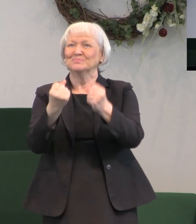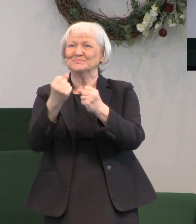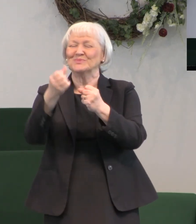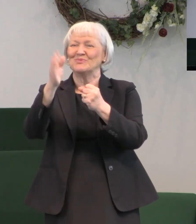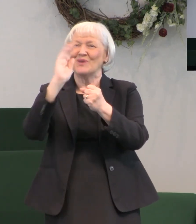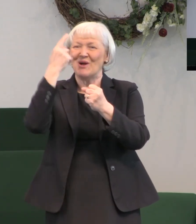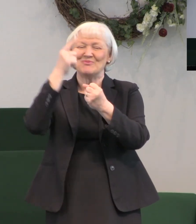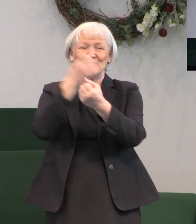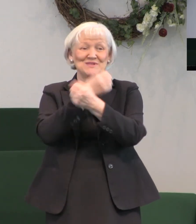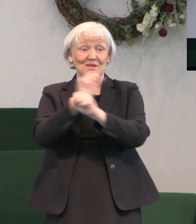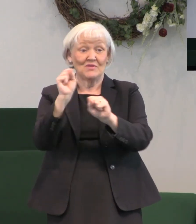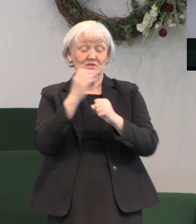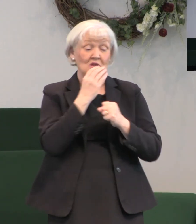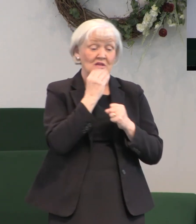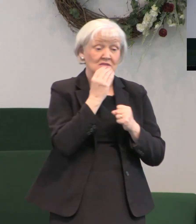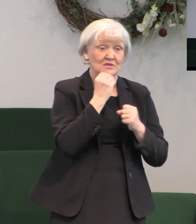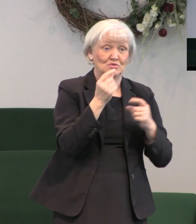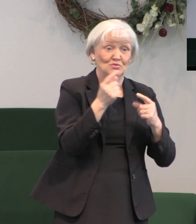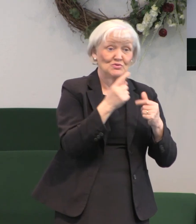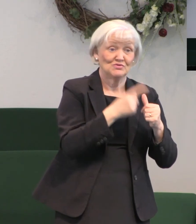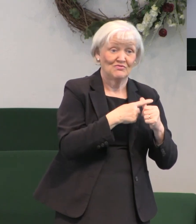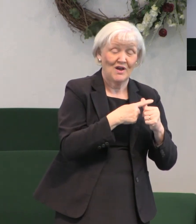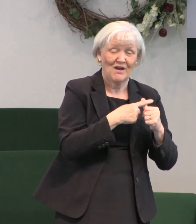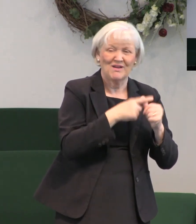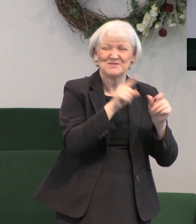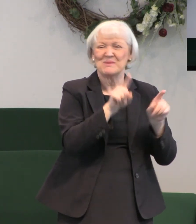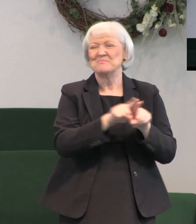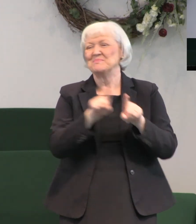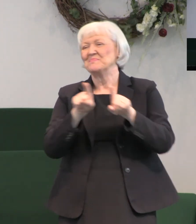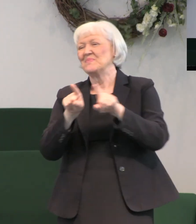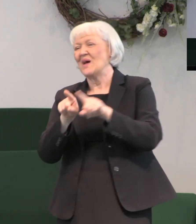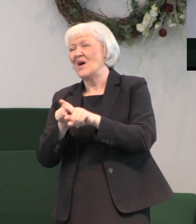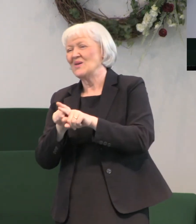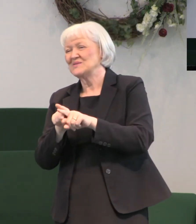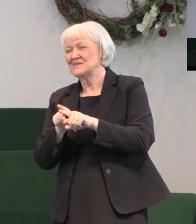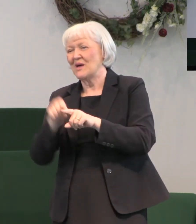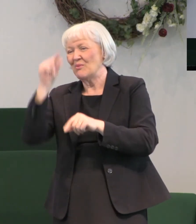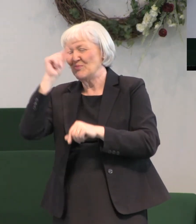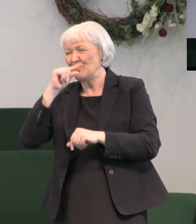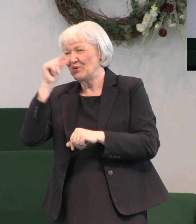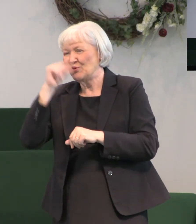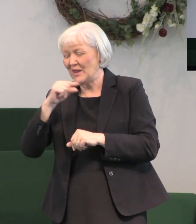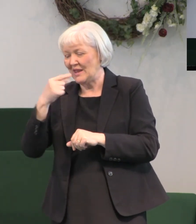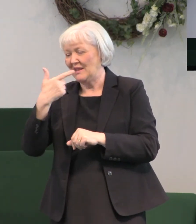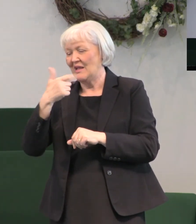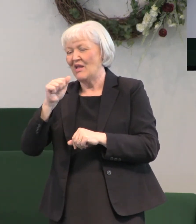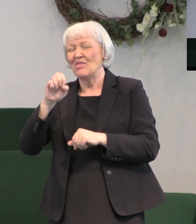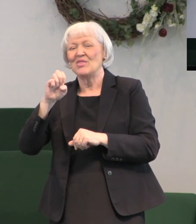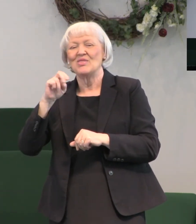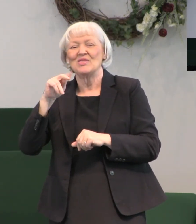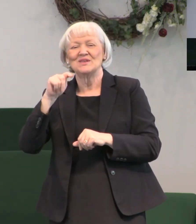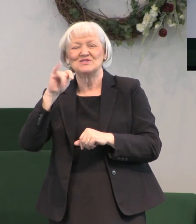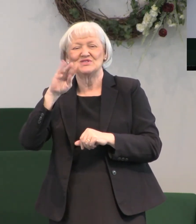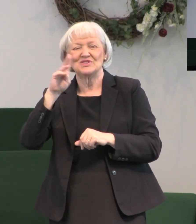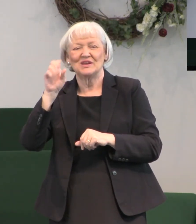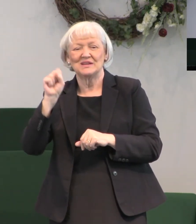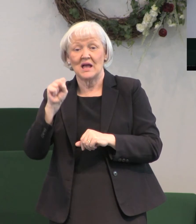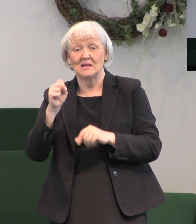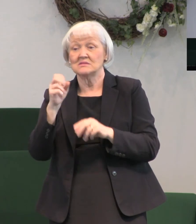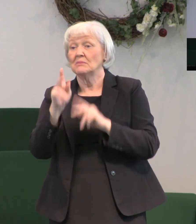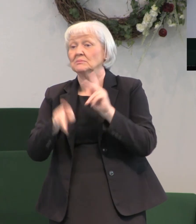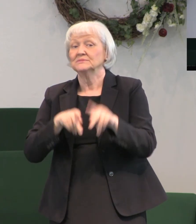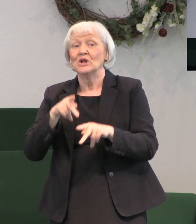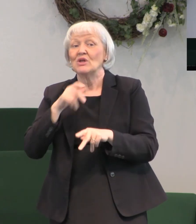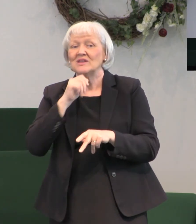Jesus came to the Jews first but also to the Greek that is to the Gentiles to those non-Jewish